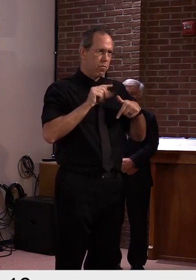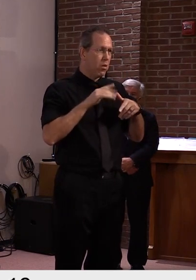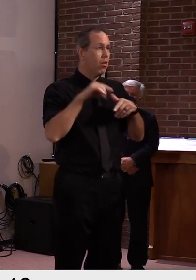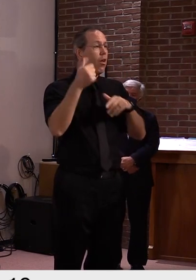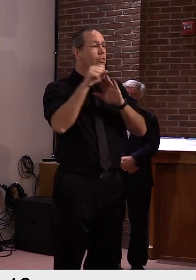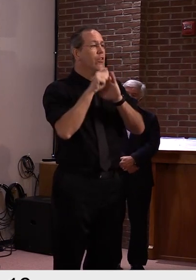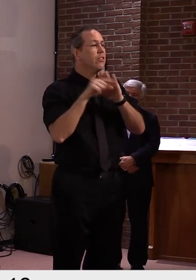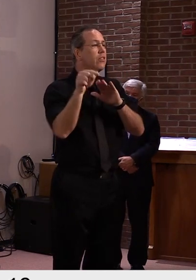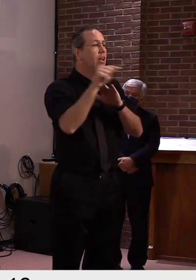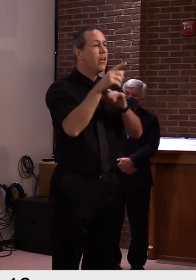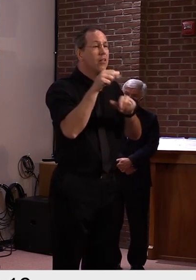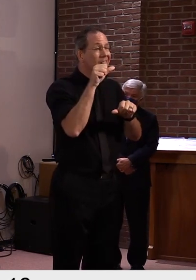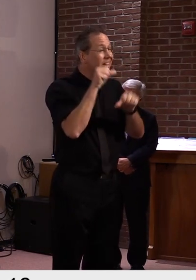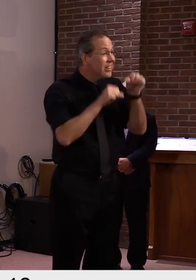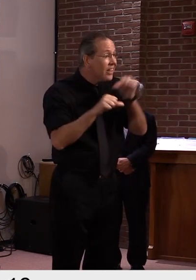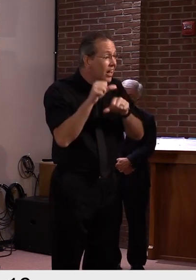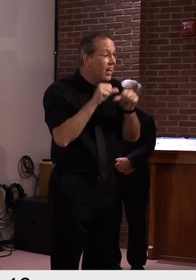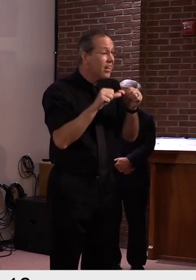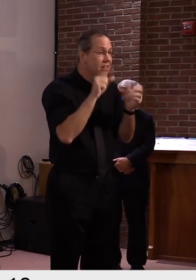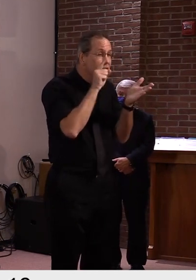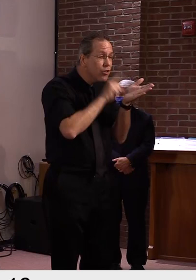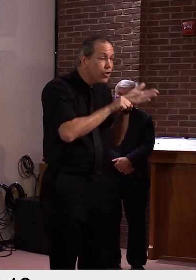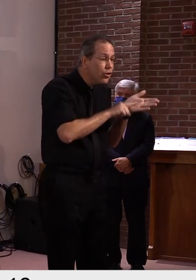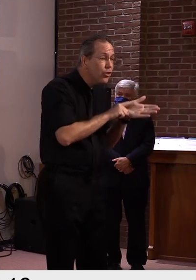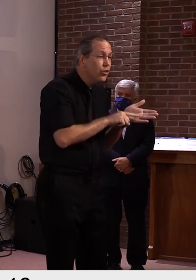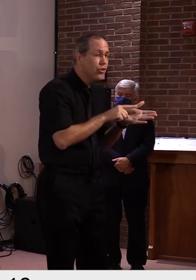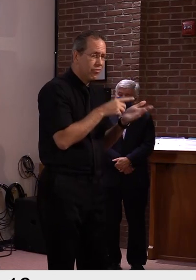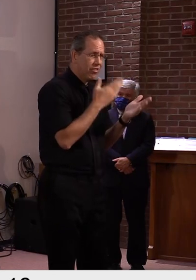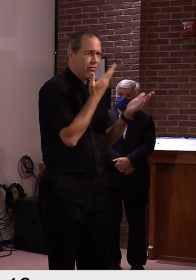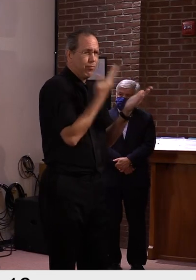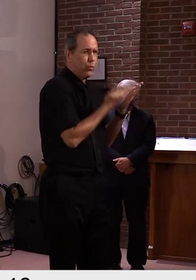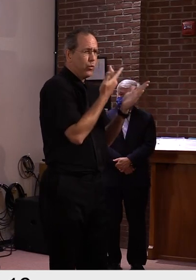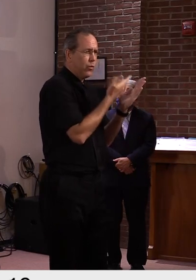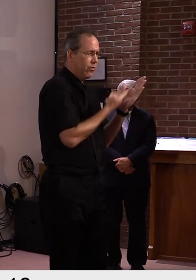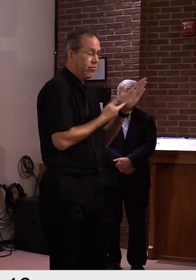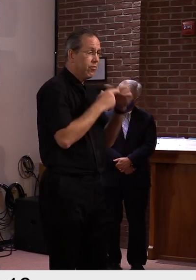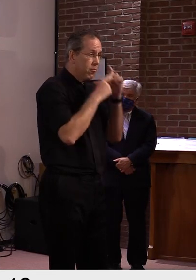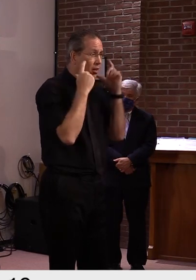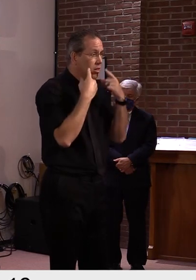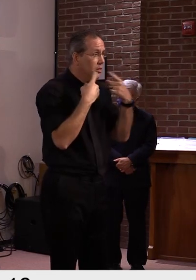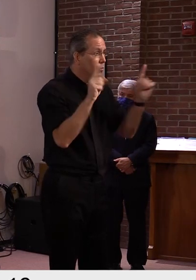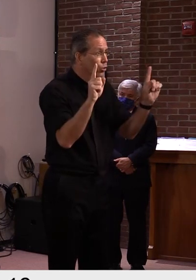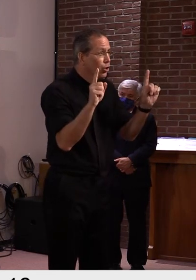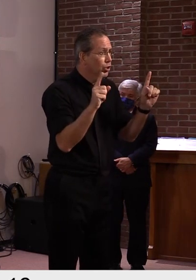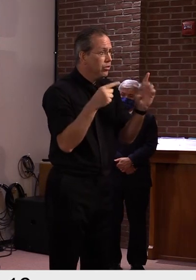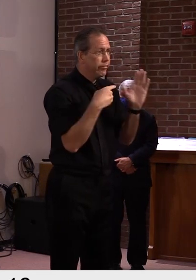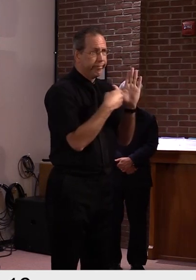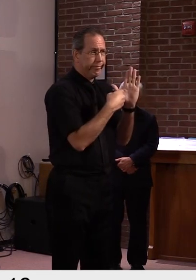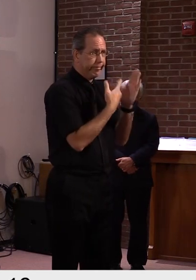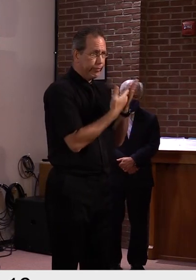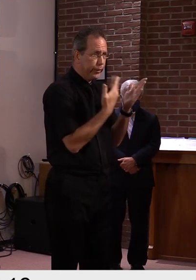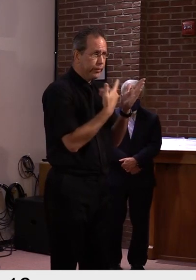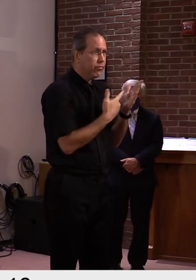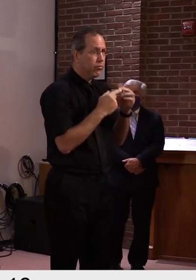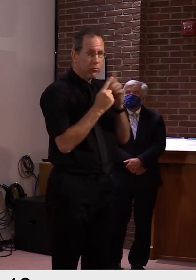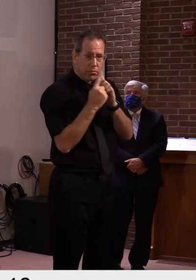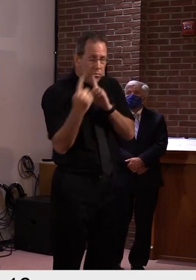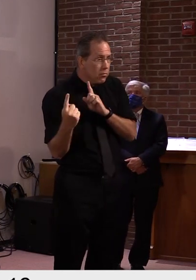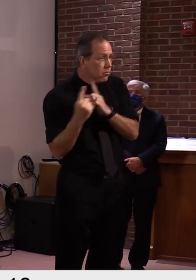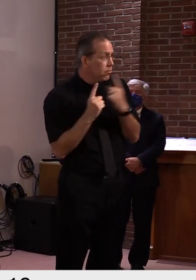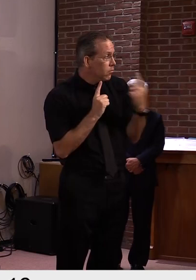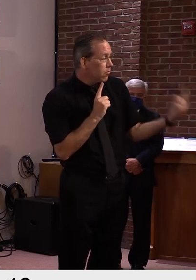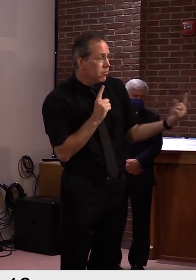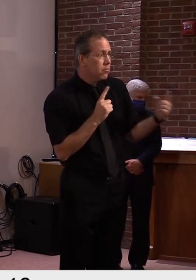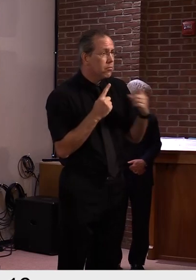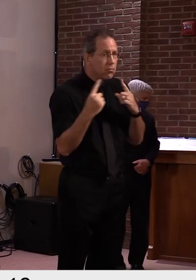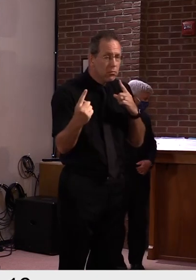wear masks, the more we, uh, physically distance ourselves. Uh, the, the sooner, uh, we'll get through this. Um, so,